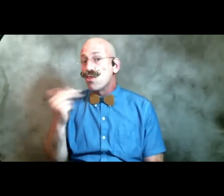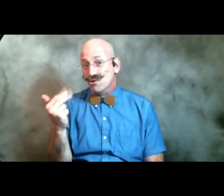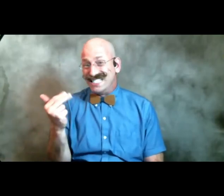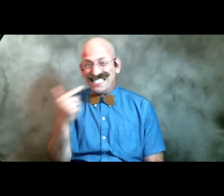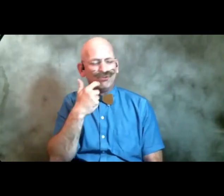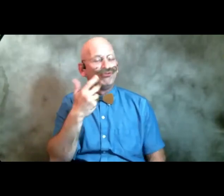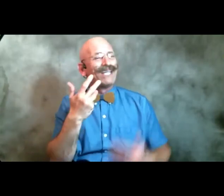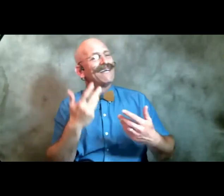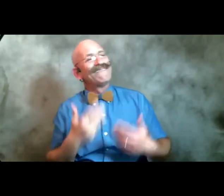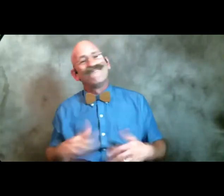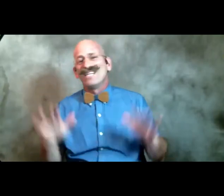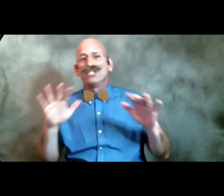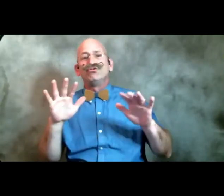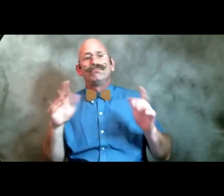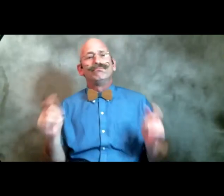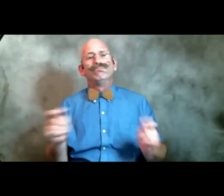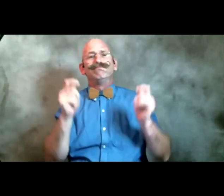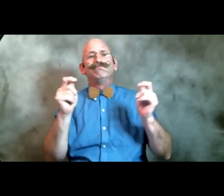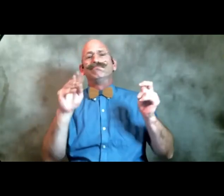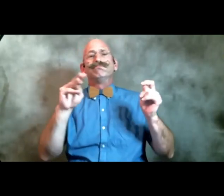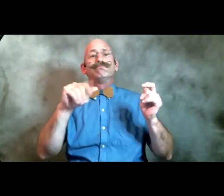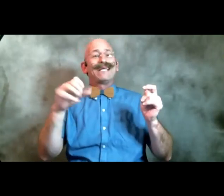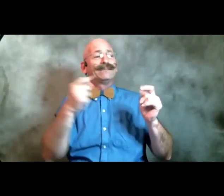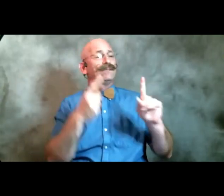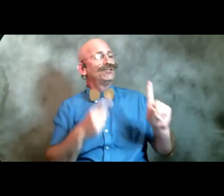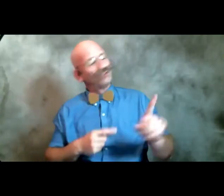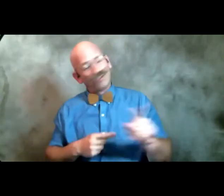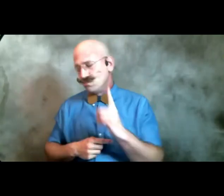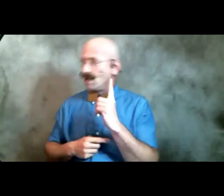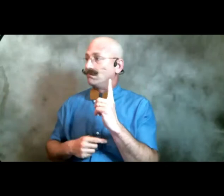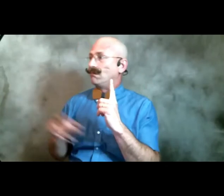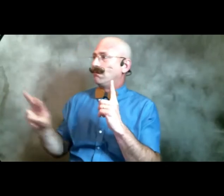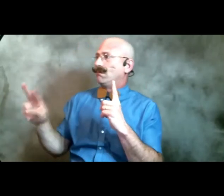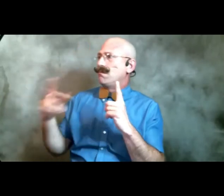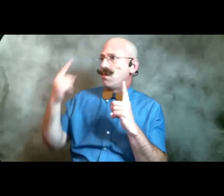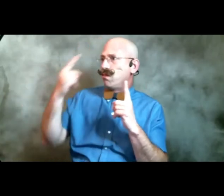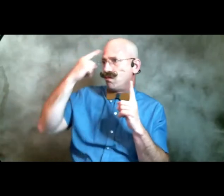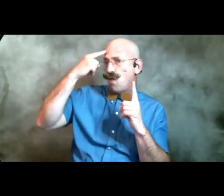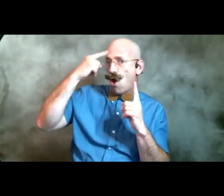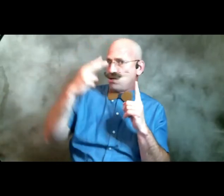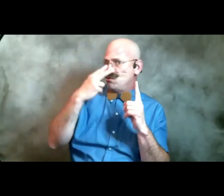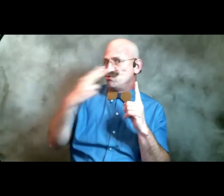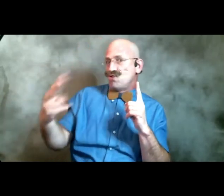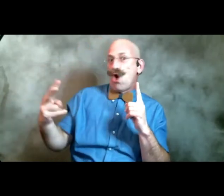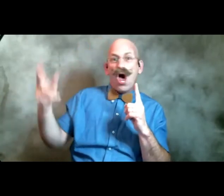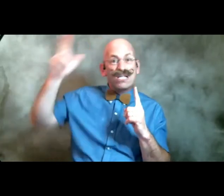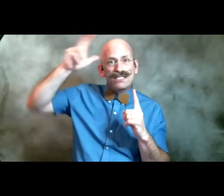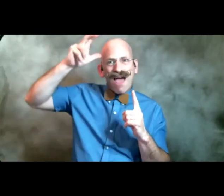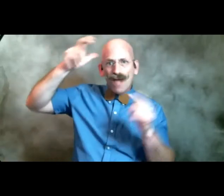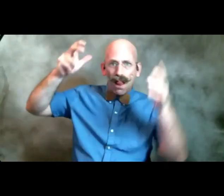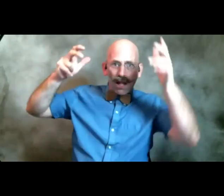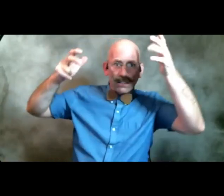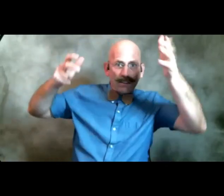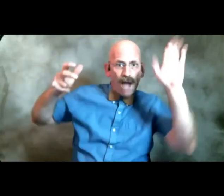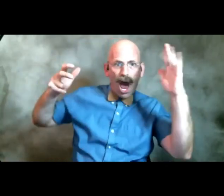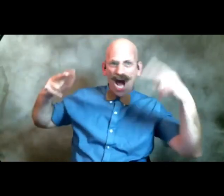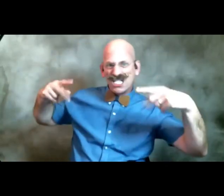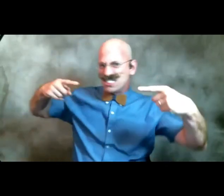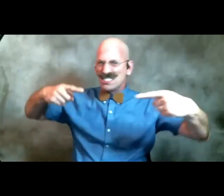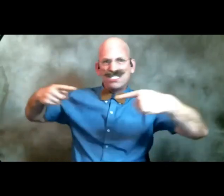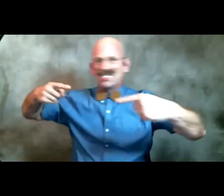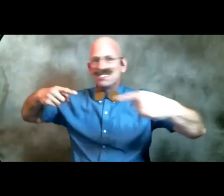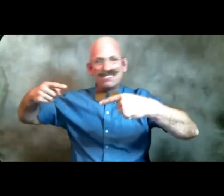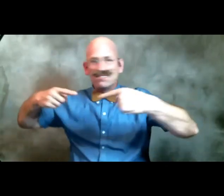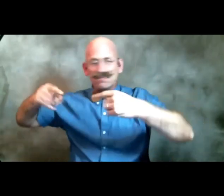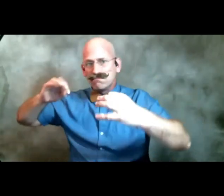and he turned around and he thought he saw the devil and God having an argument and the devil said to